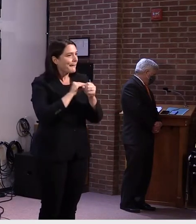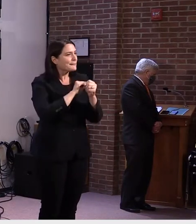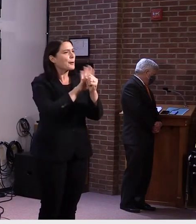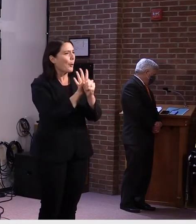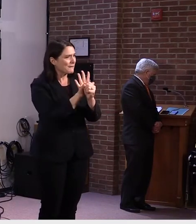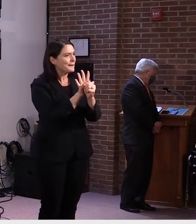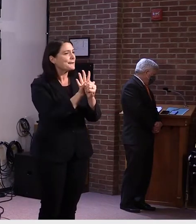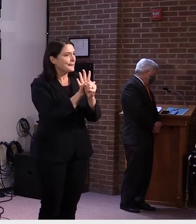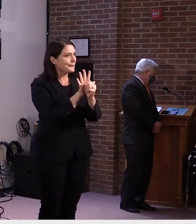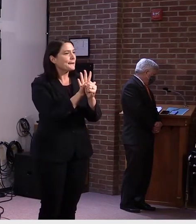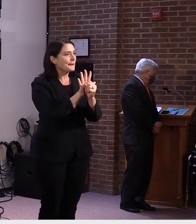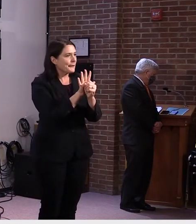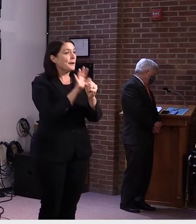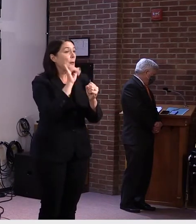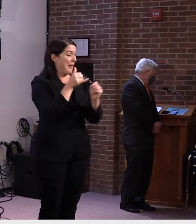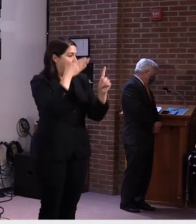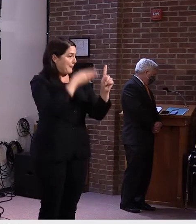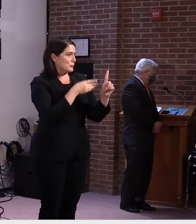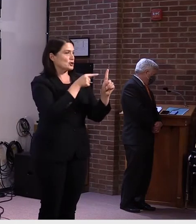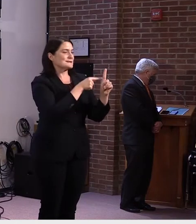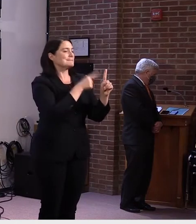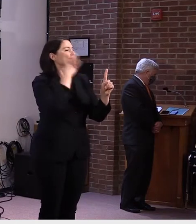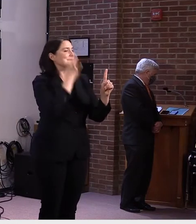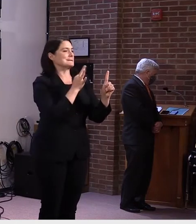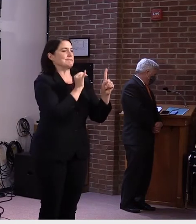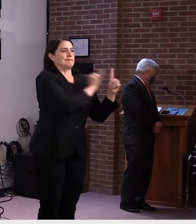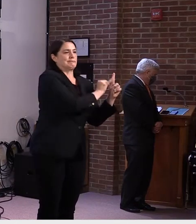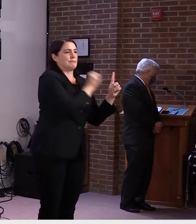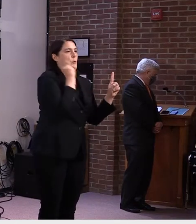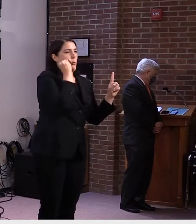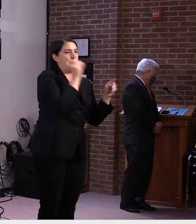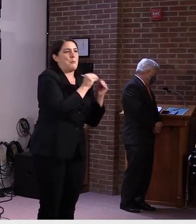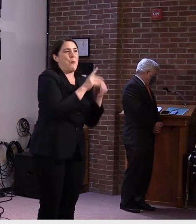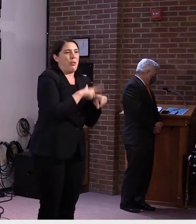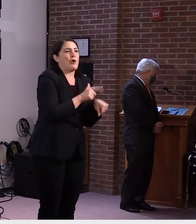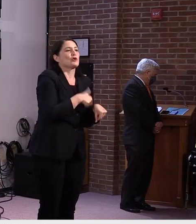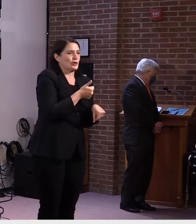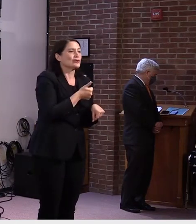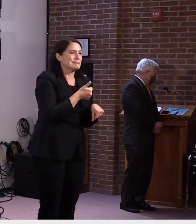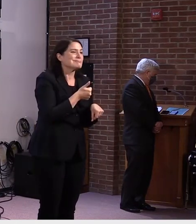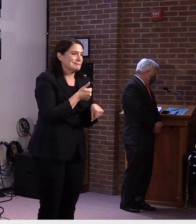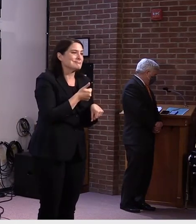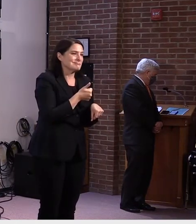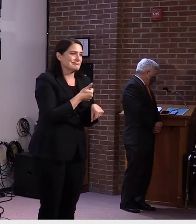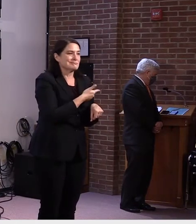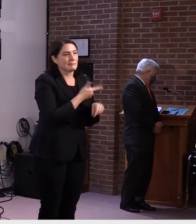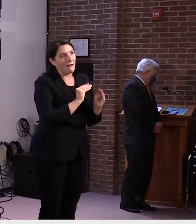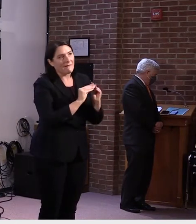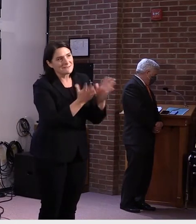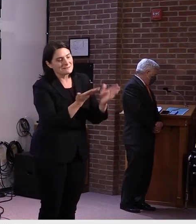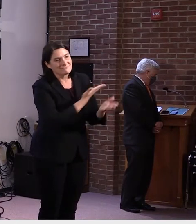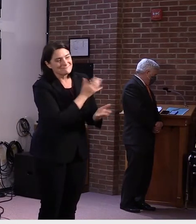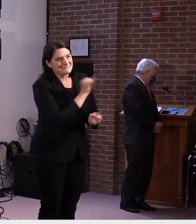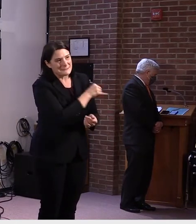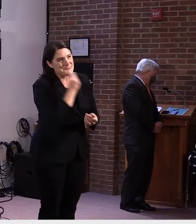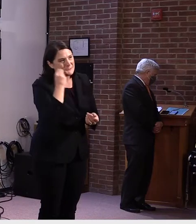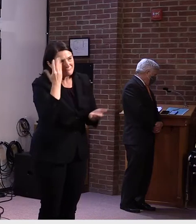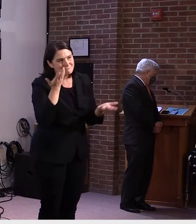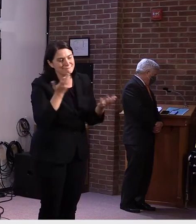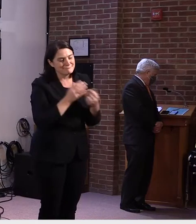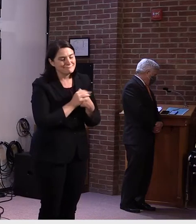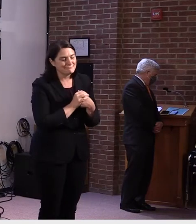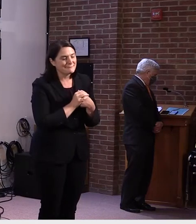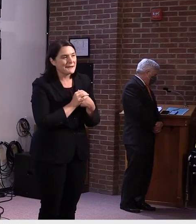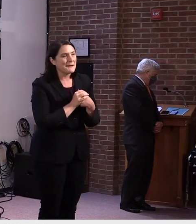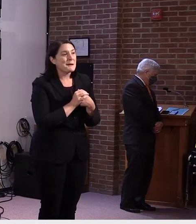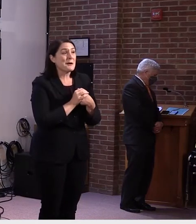one student delay their departure from home, because obviously they were, they were positive at that time. So,